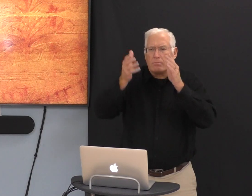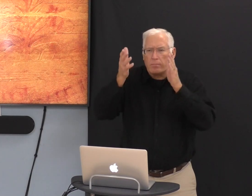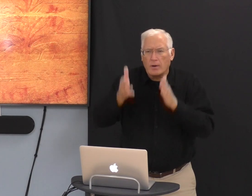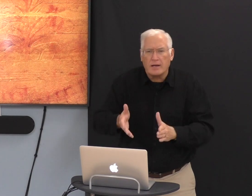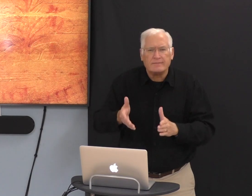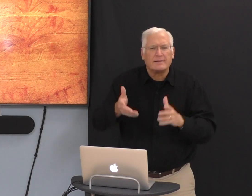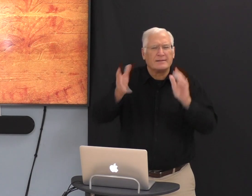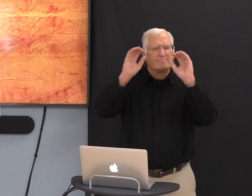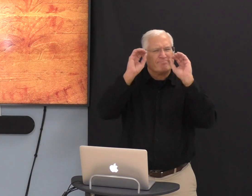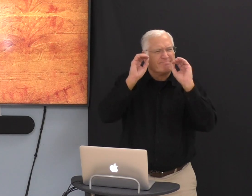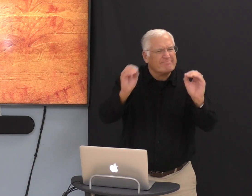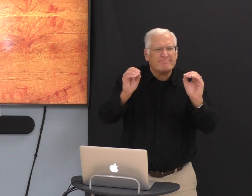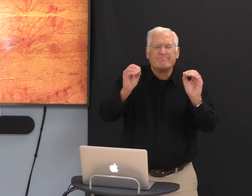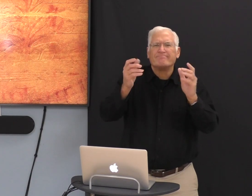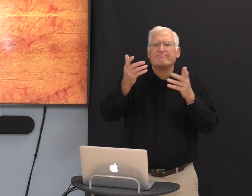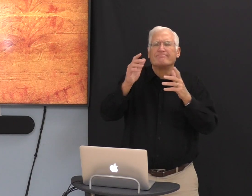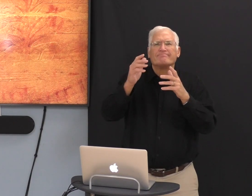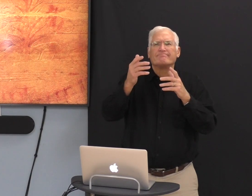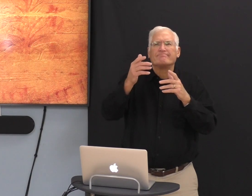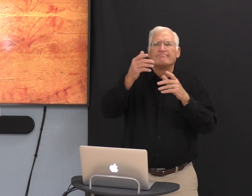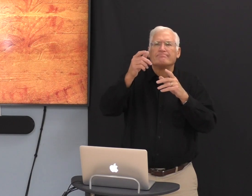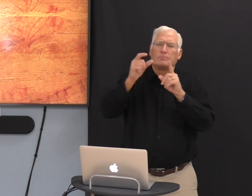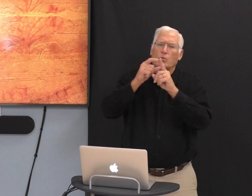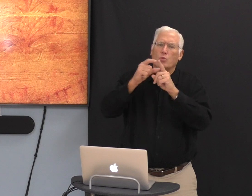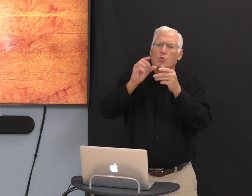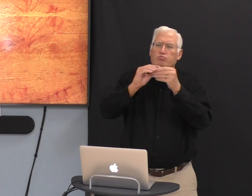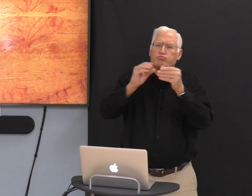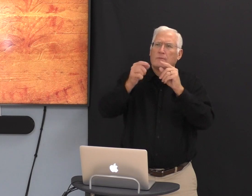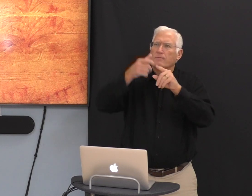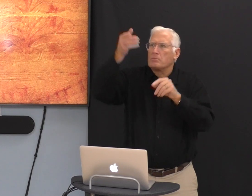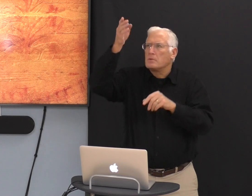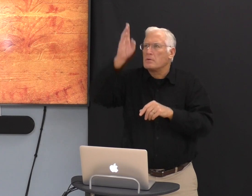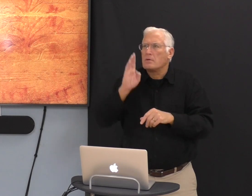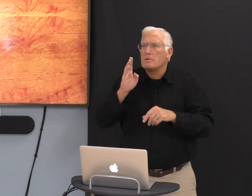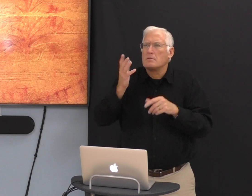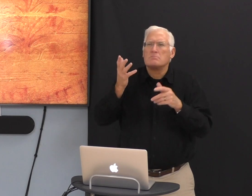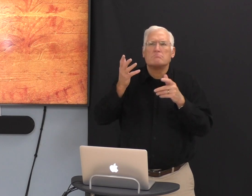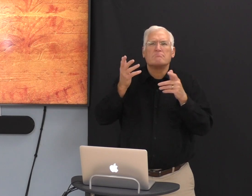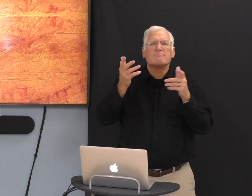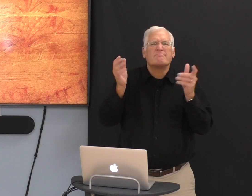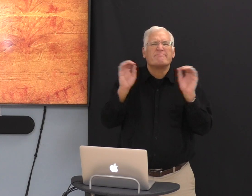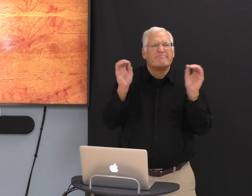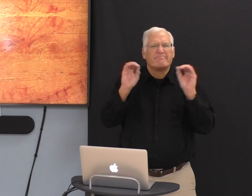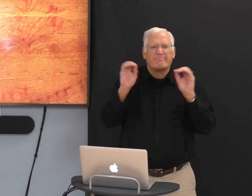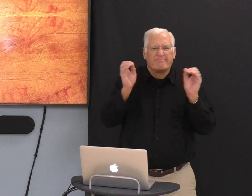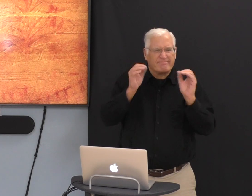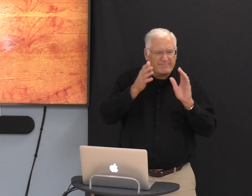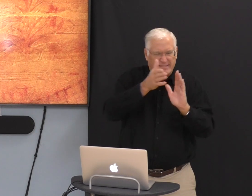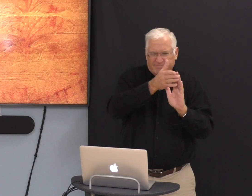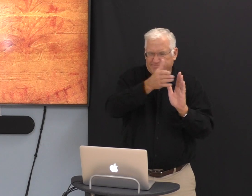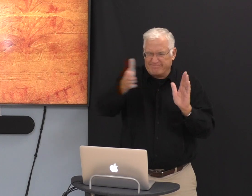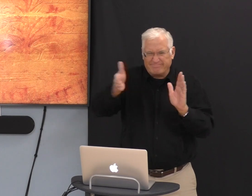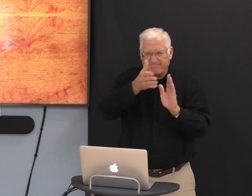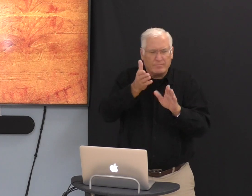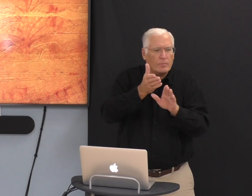where they heard nothing from God? There was no prophets, no messages from God.